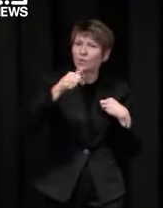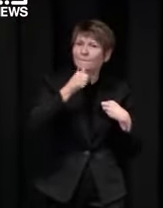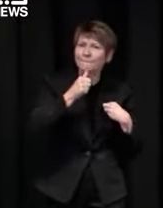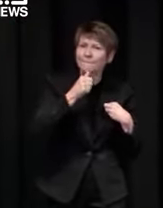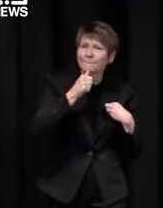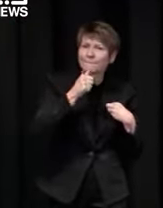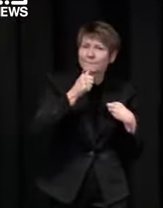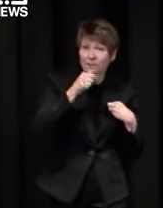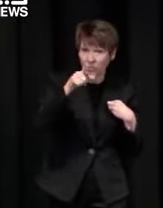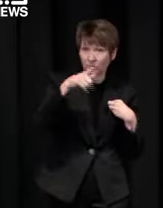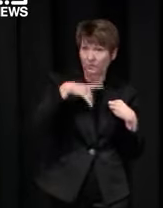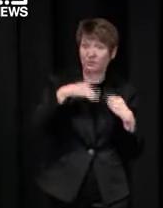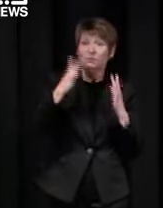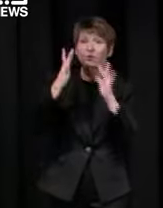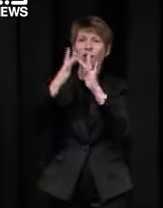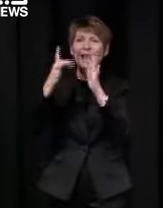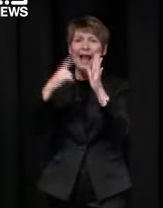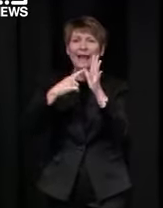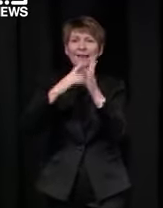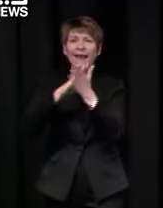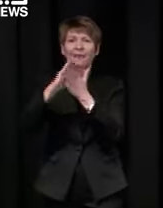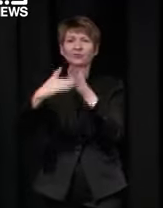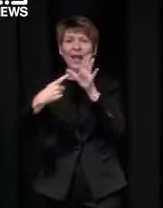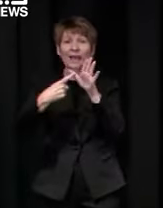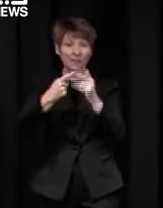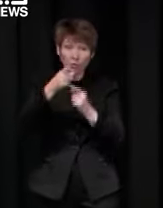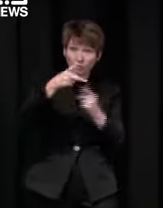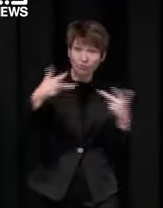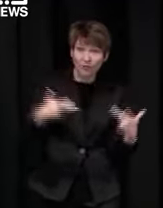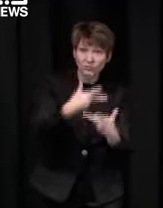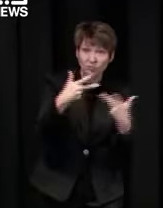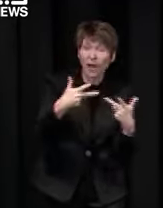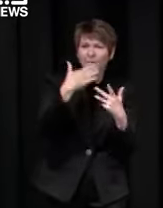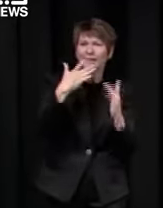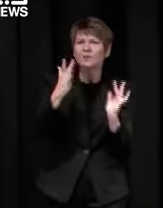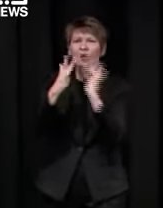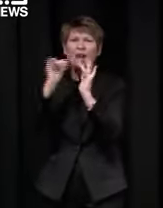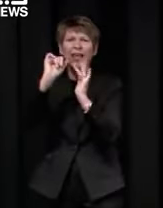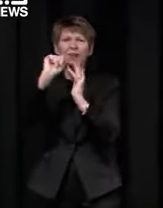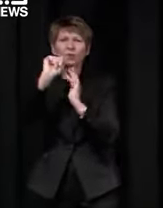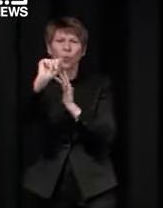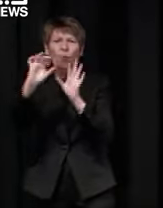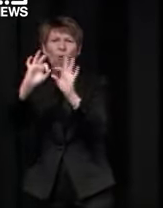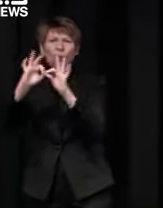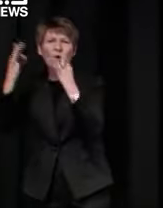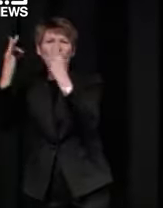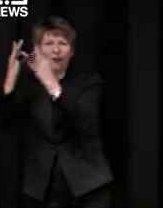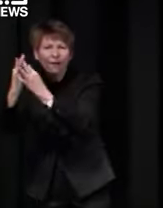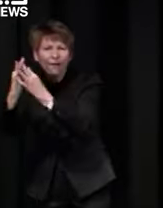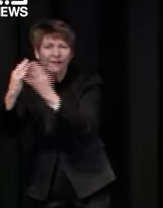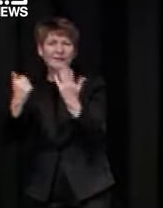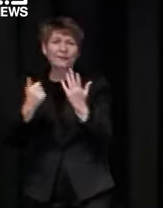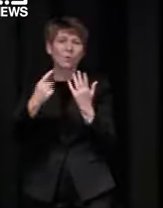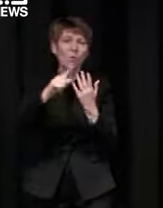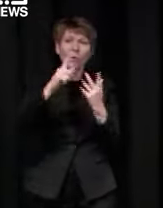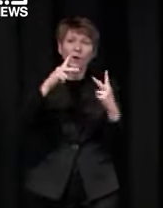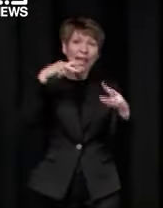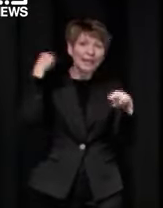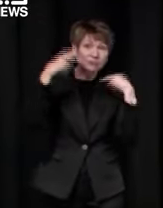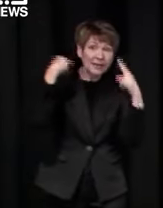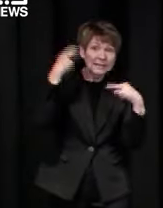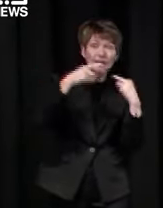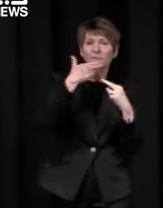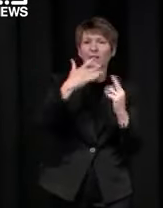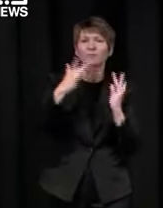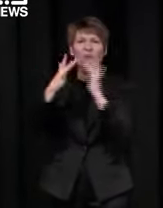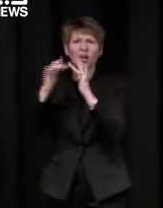might want to contact the AHA if you're a restaurant the restaurant and caterers association the hair and beauty industry association etc